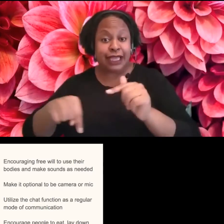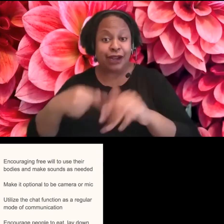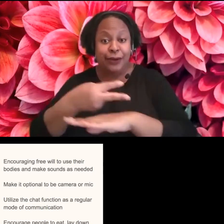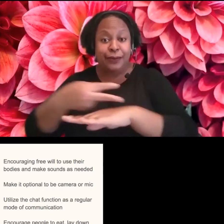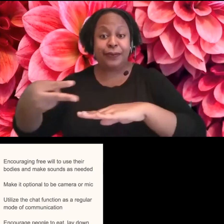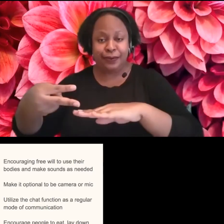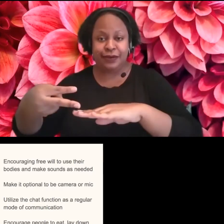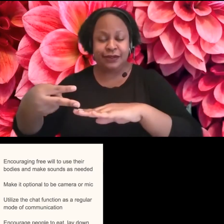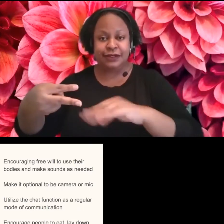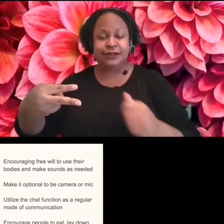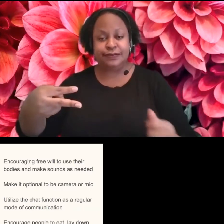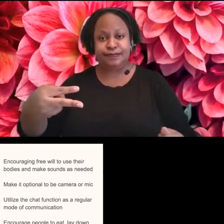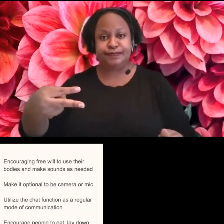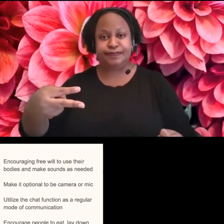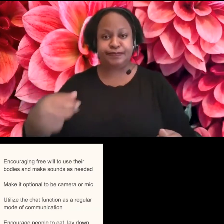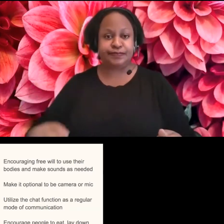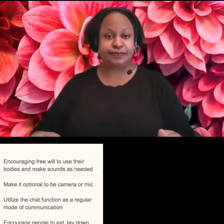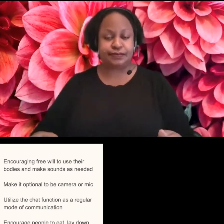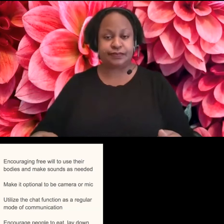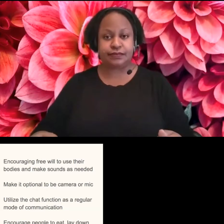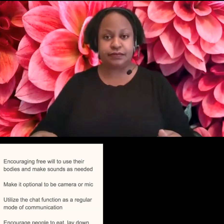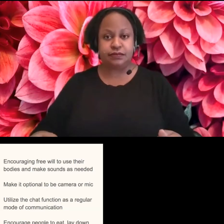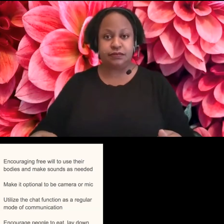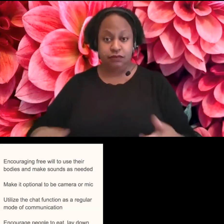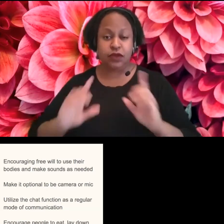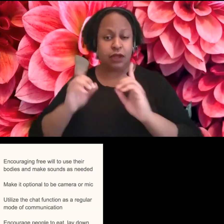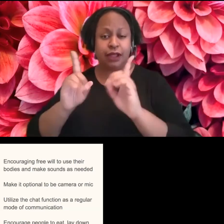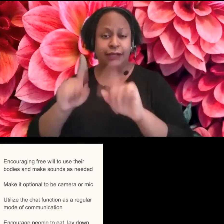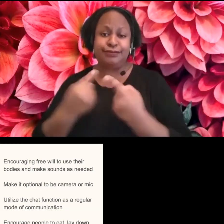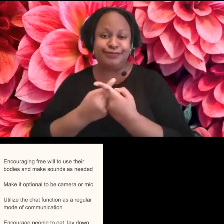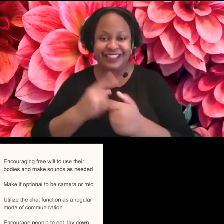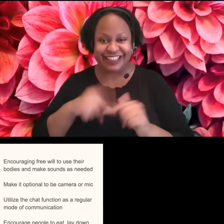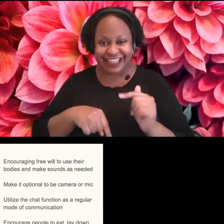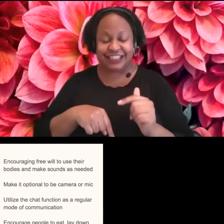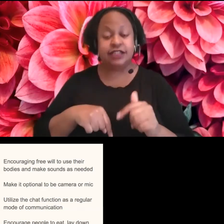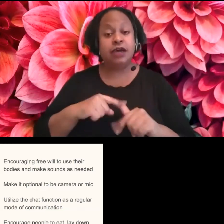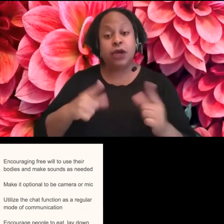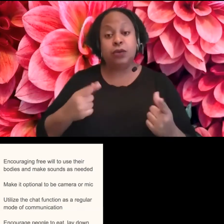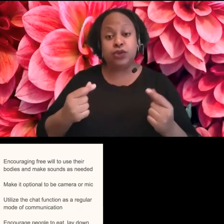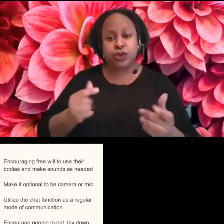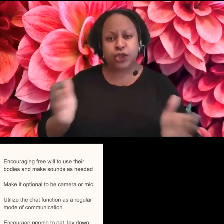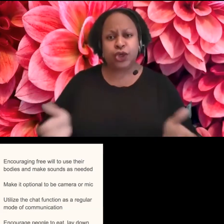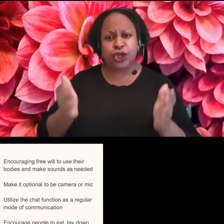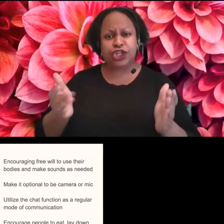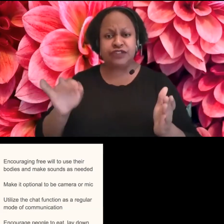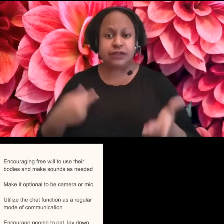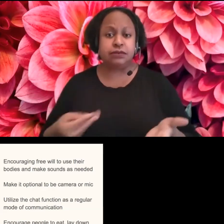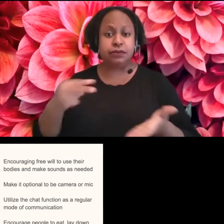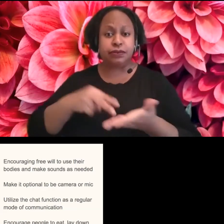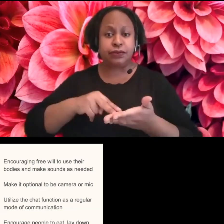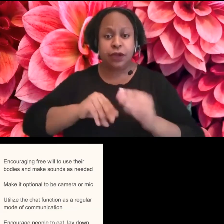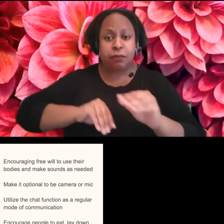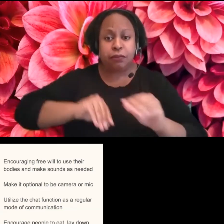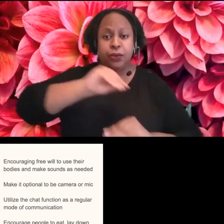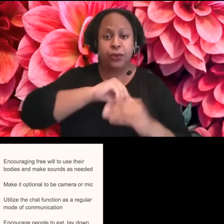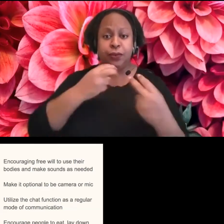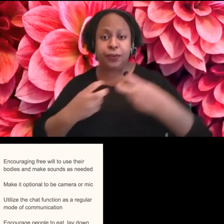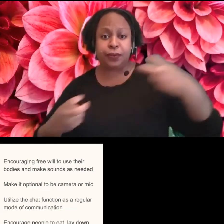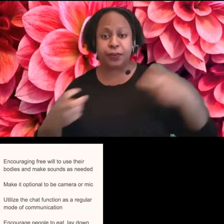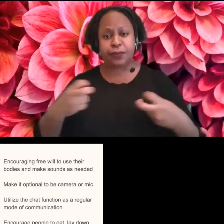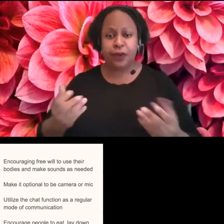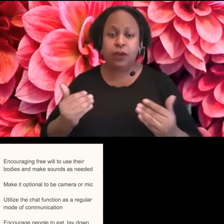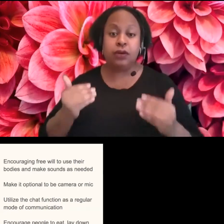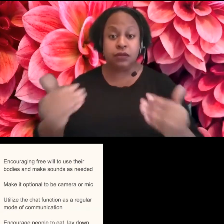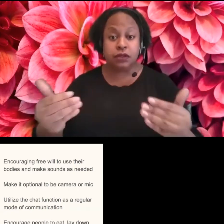Um, you know, things like that, but I can encourage you to move your body as you need to. I encourage you to